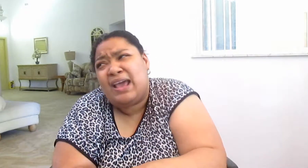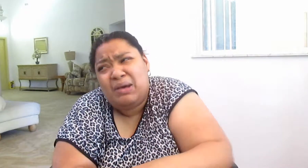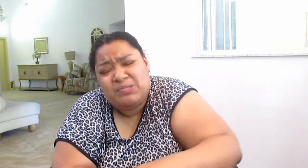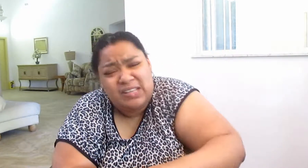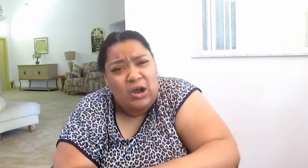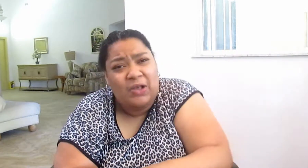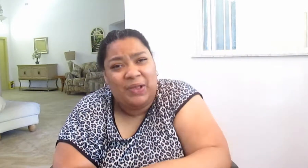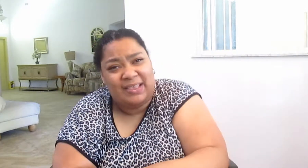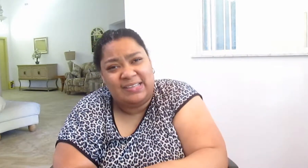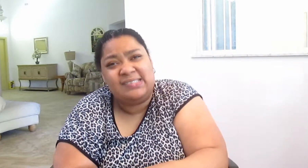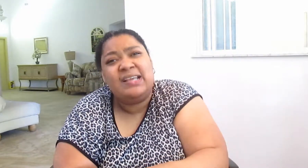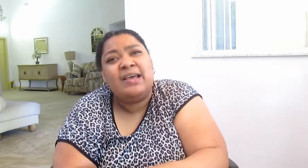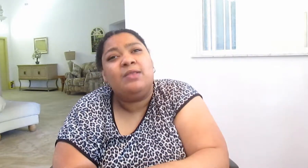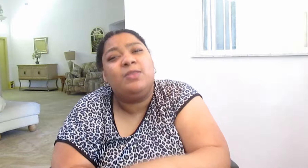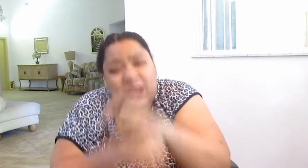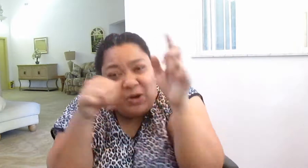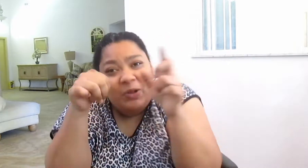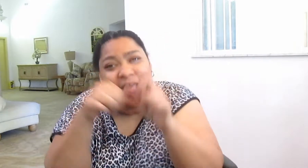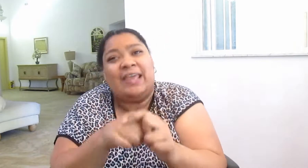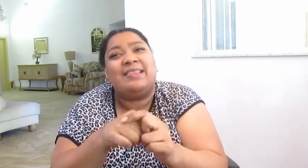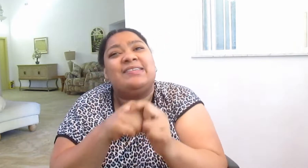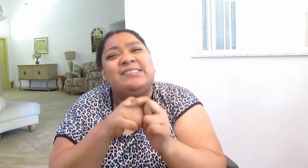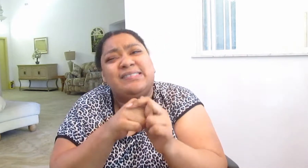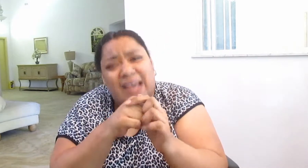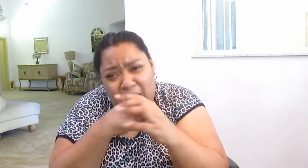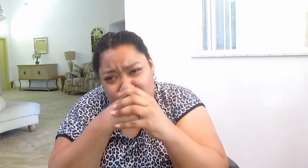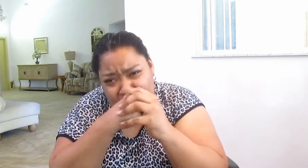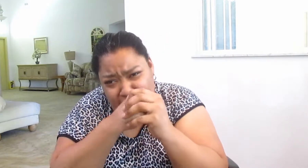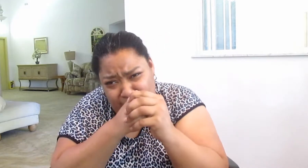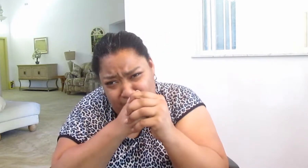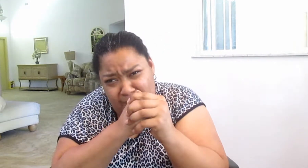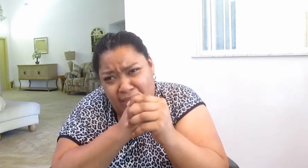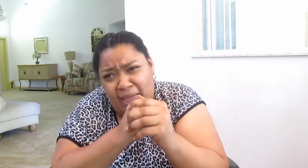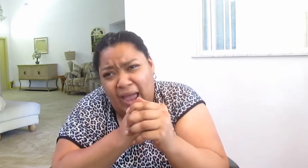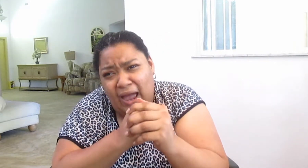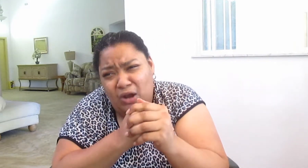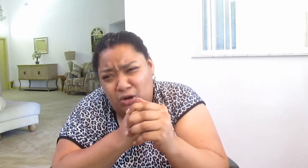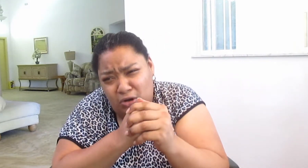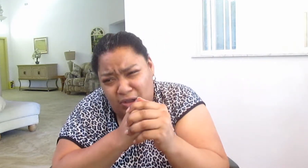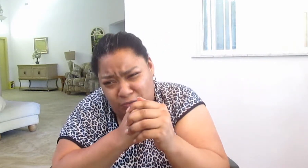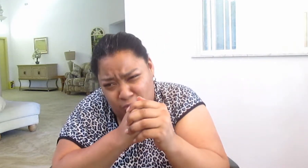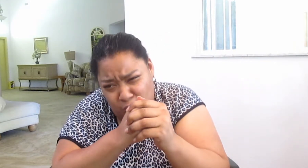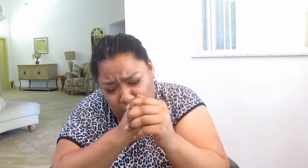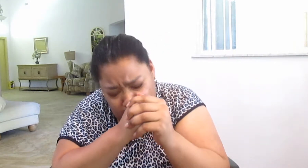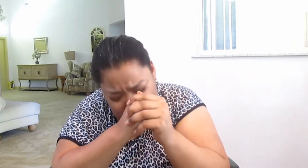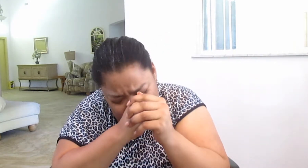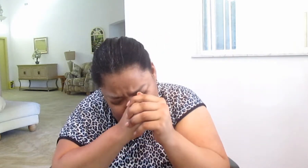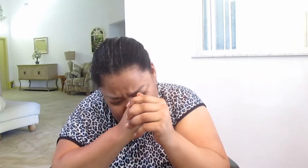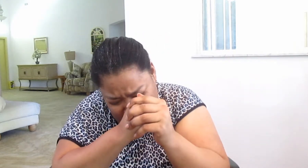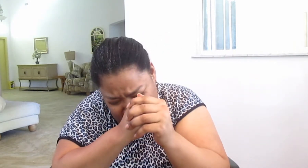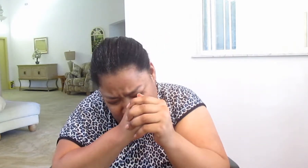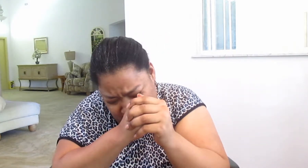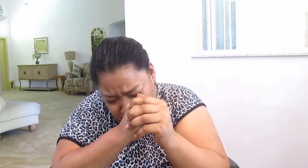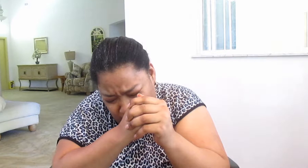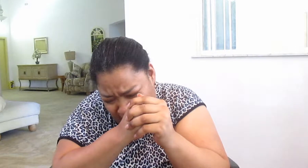comes in on like this, literally, this stallion. I don't know if you all remember there was a movie